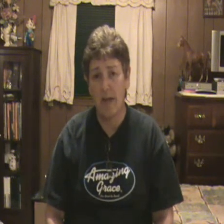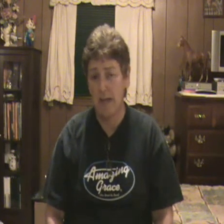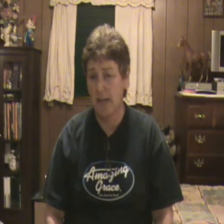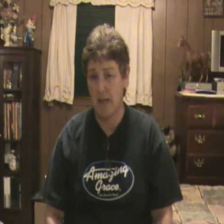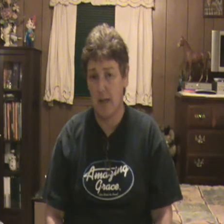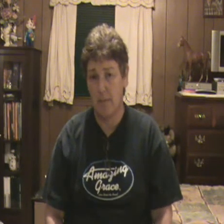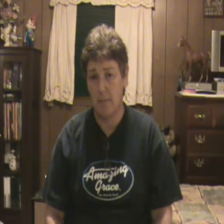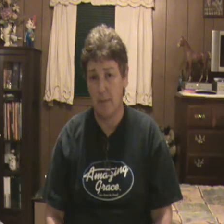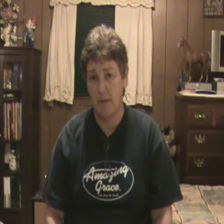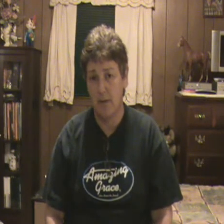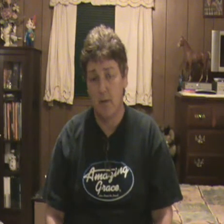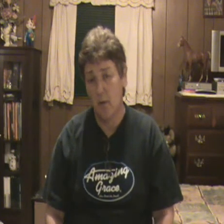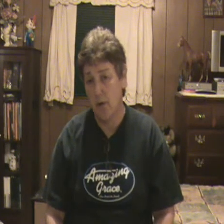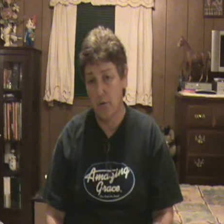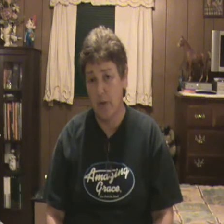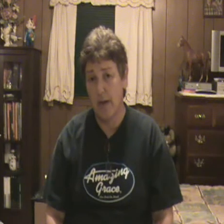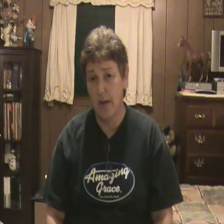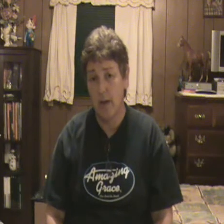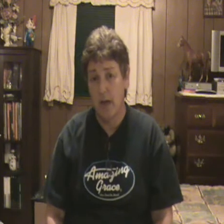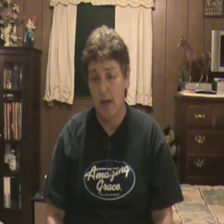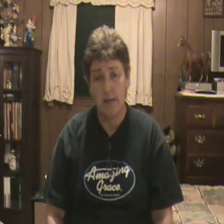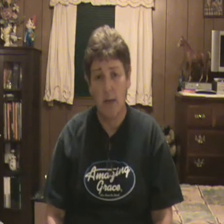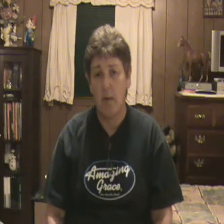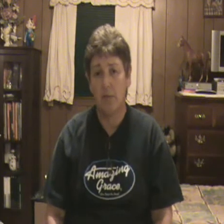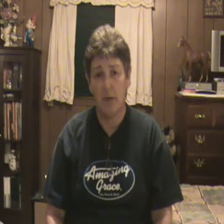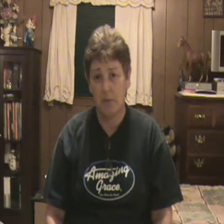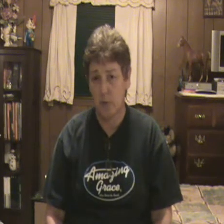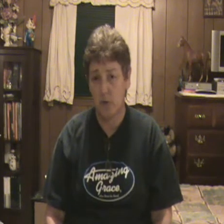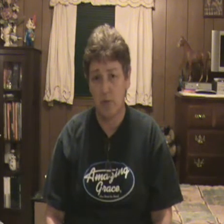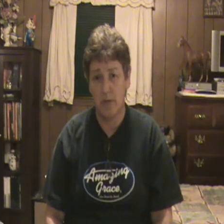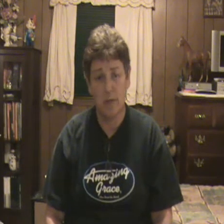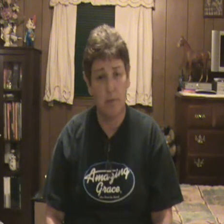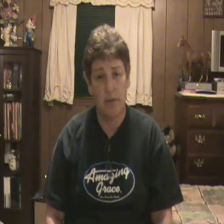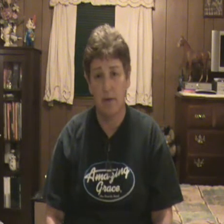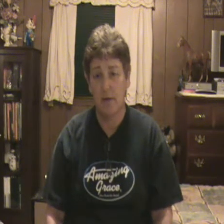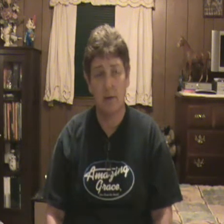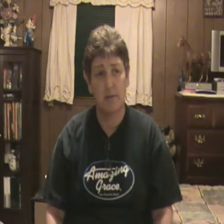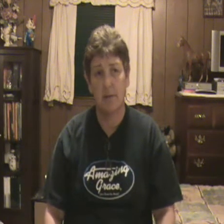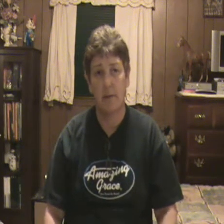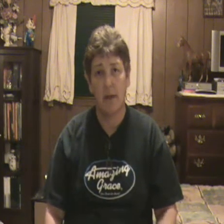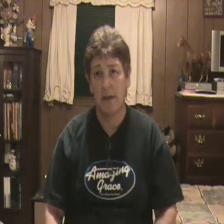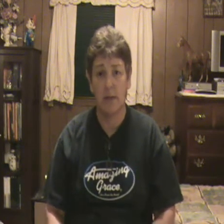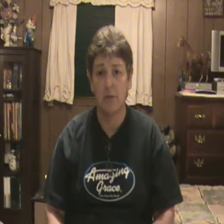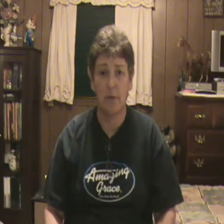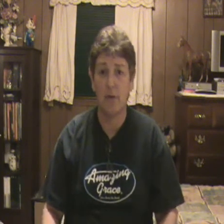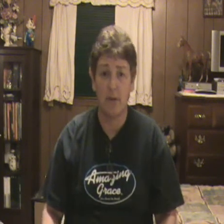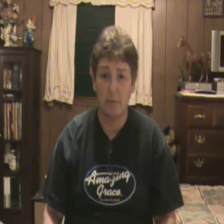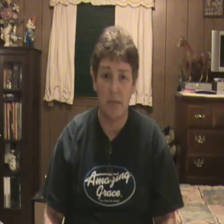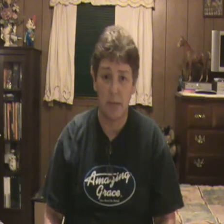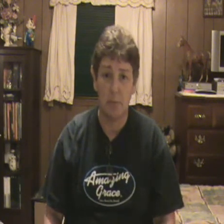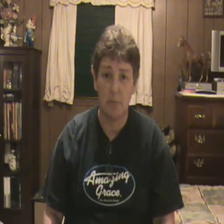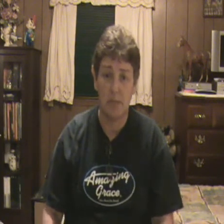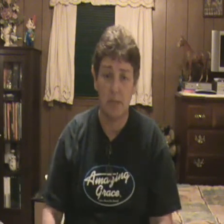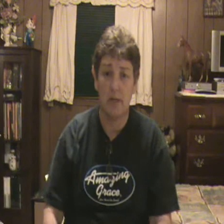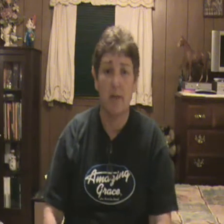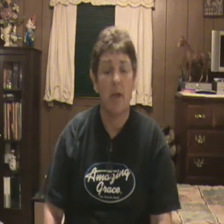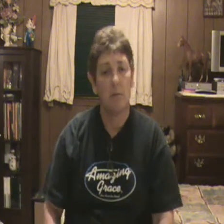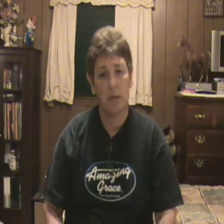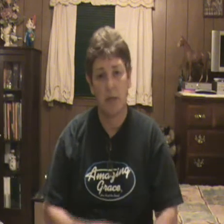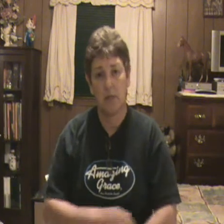any time, you know, or I dread any time I have to have a surgery is being, you know, I just, like, can't you do anything besides put me to sleep? Because I